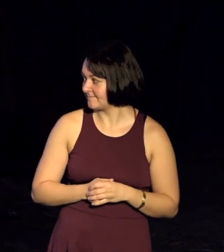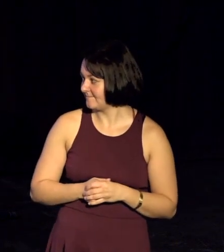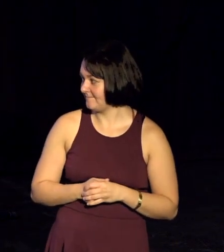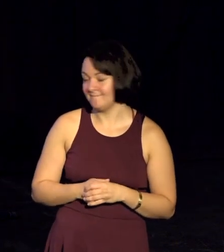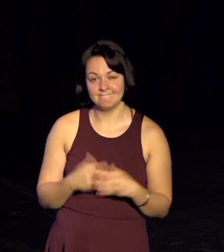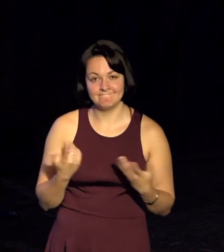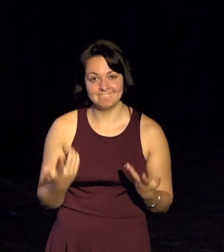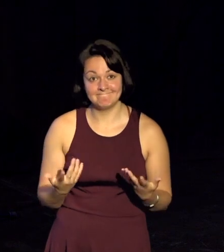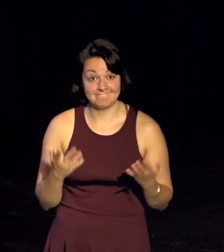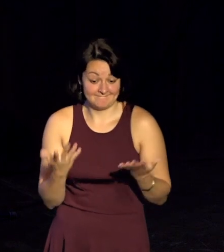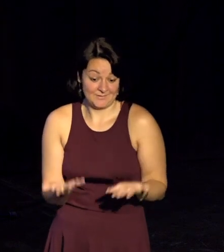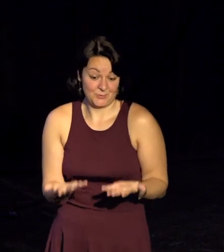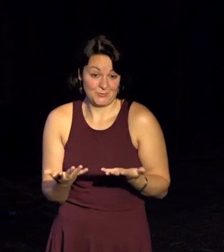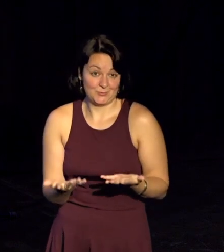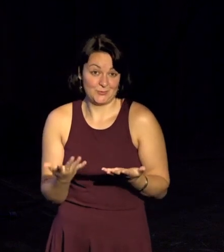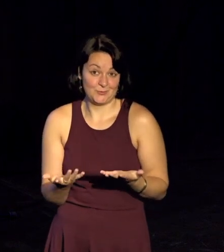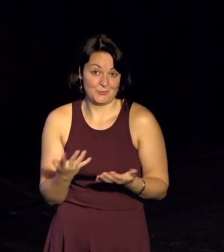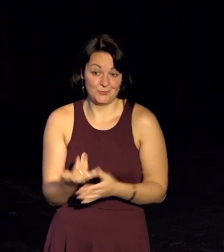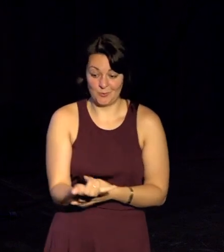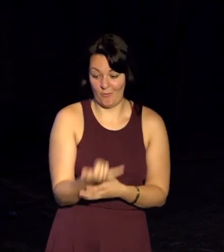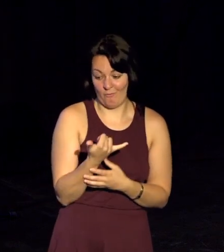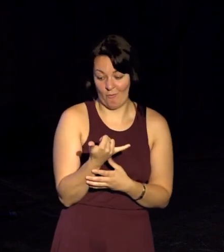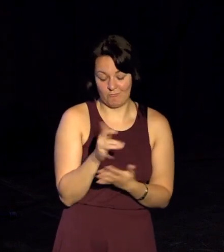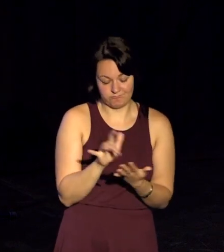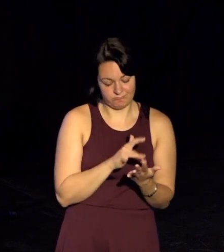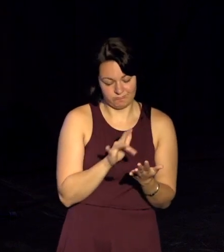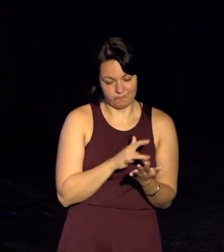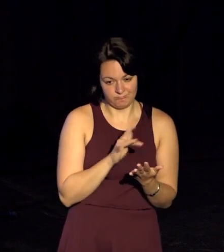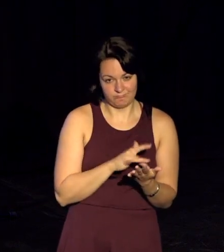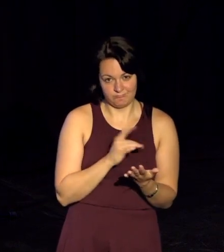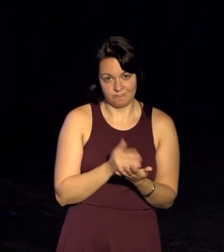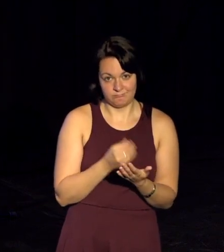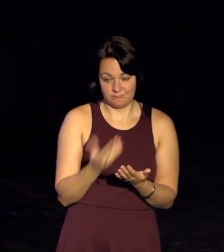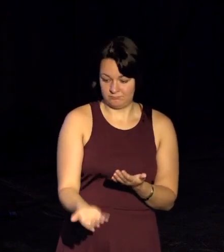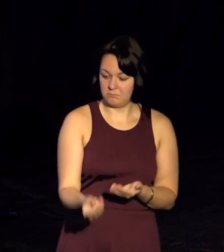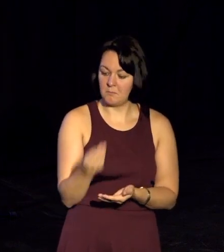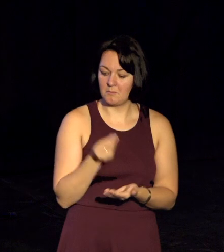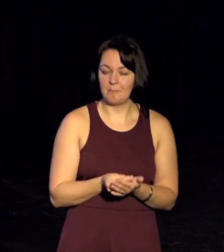But today, for those of you who don't have your phones out, I want you to go ahead and take them out.